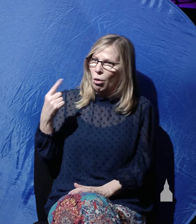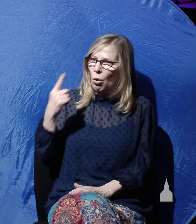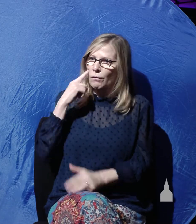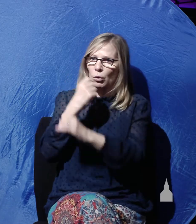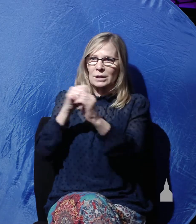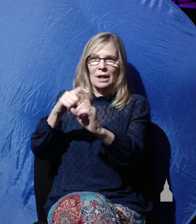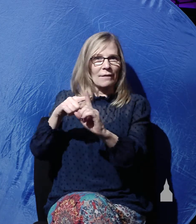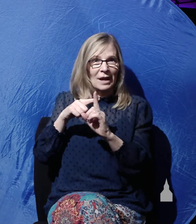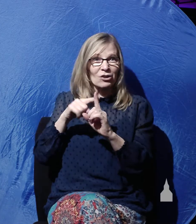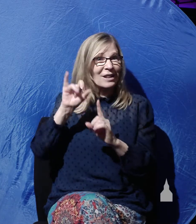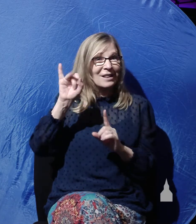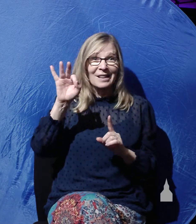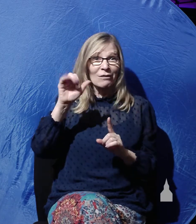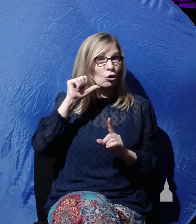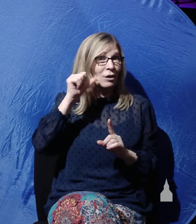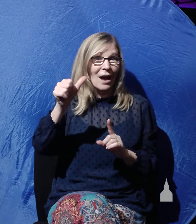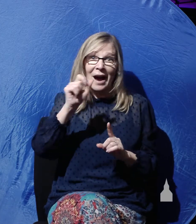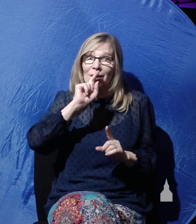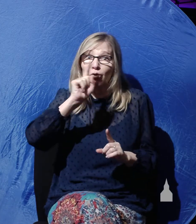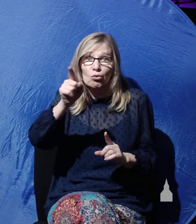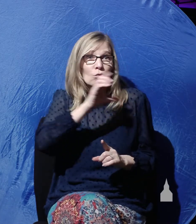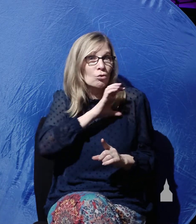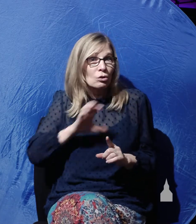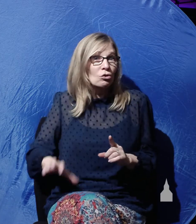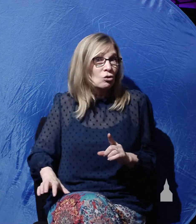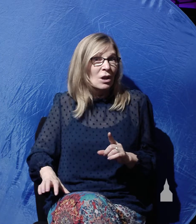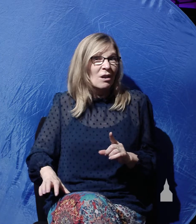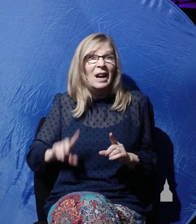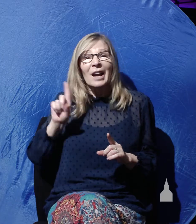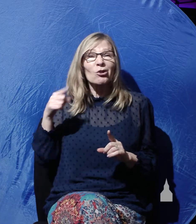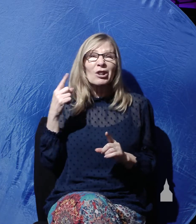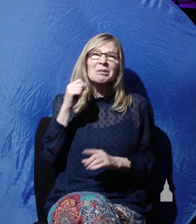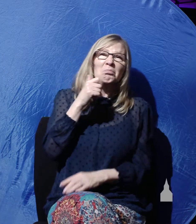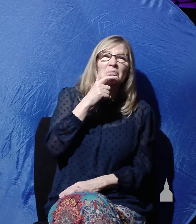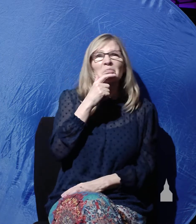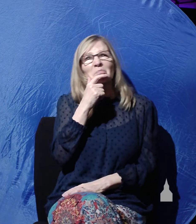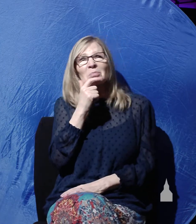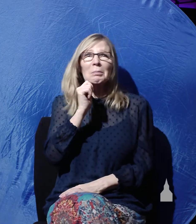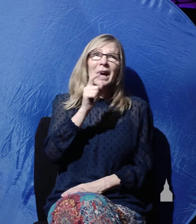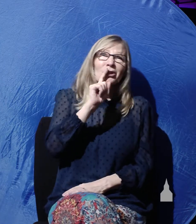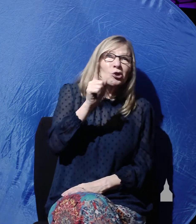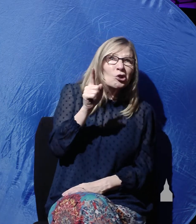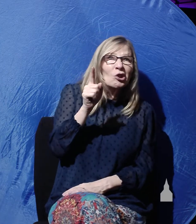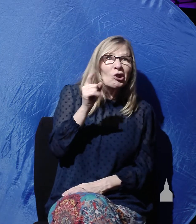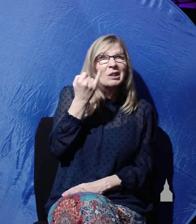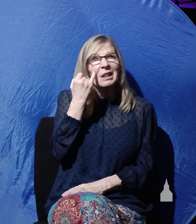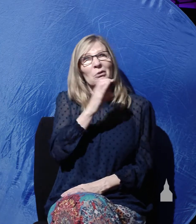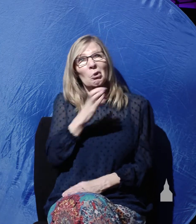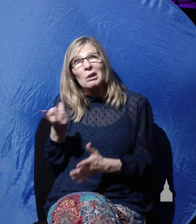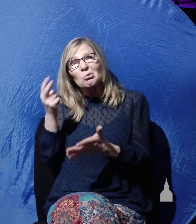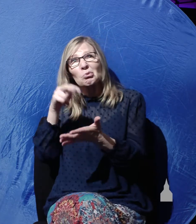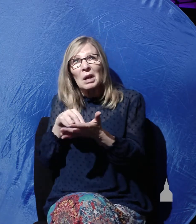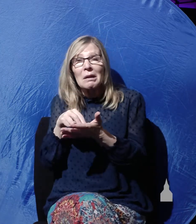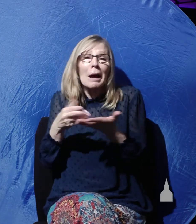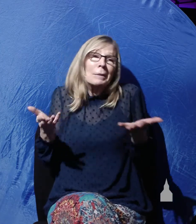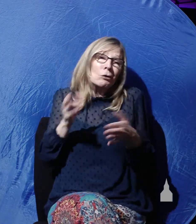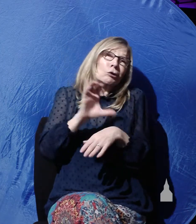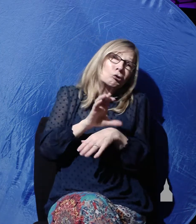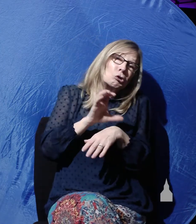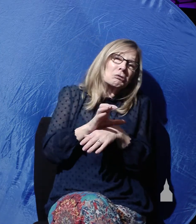if you are not a true Christian and you're just not sure if Christ was raised from the dead, you're here in church, this is the thing to do